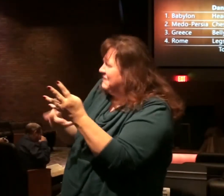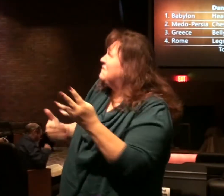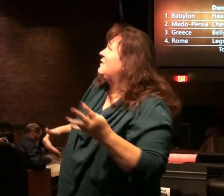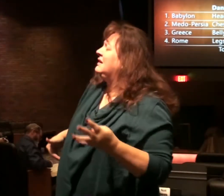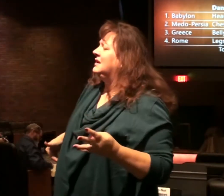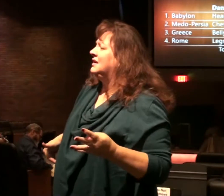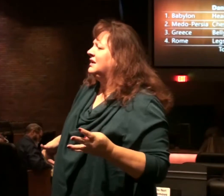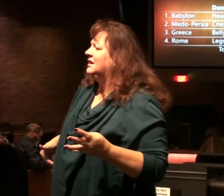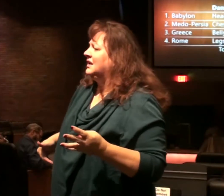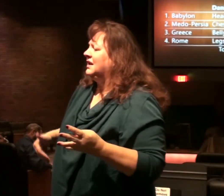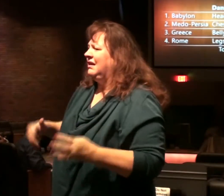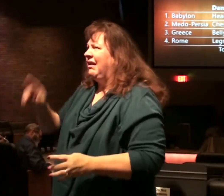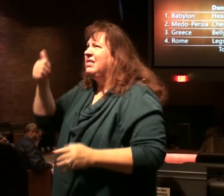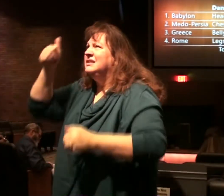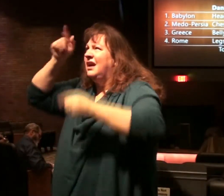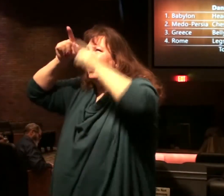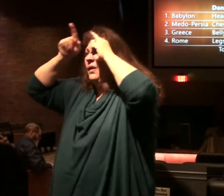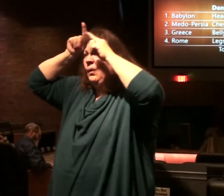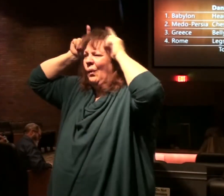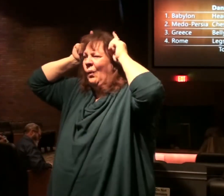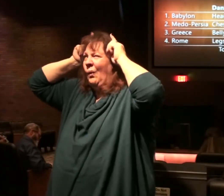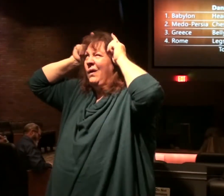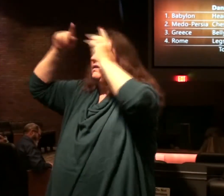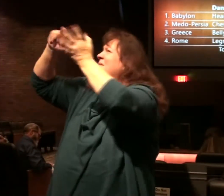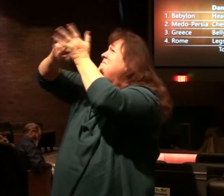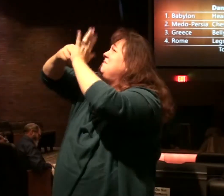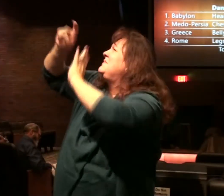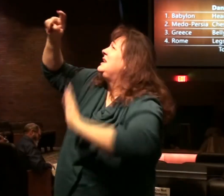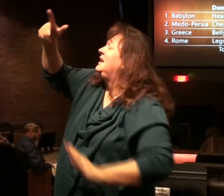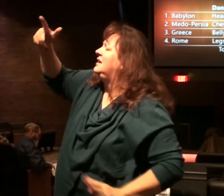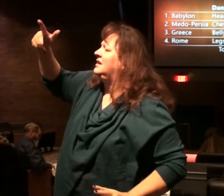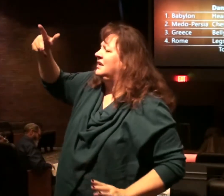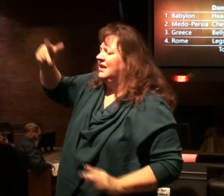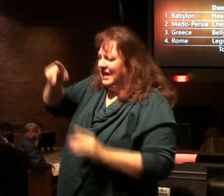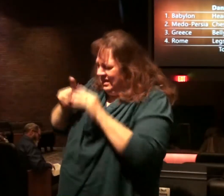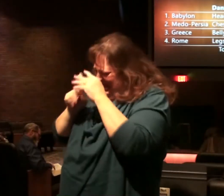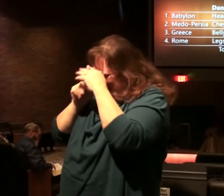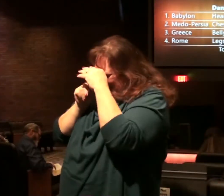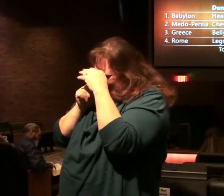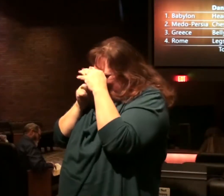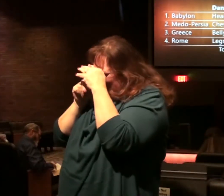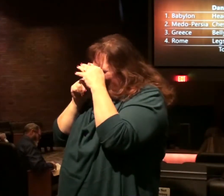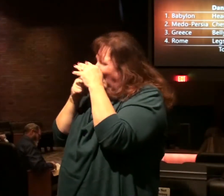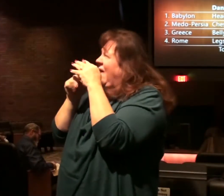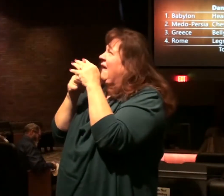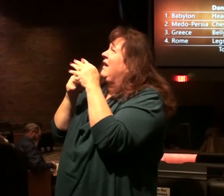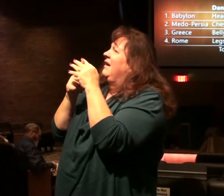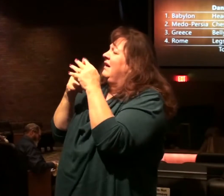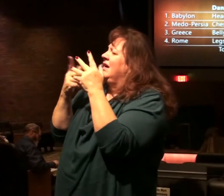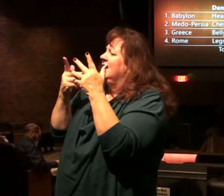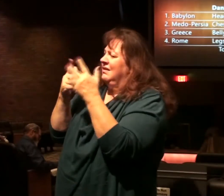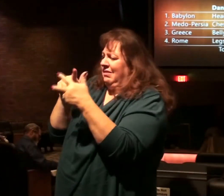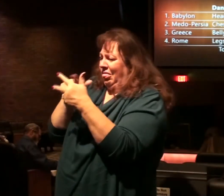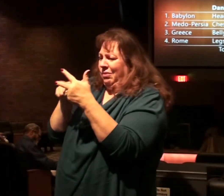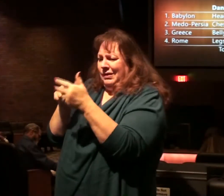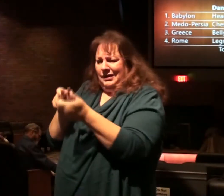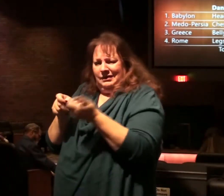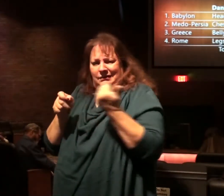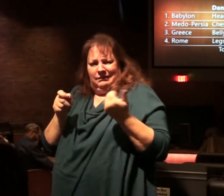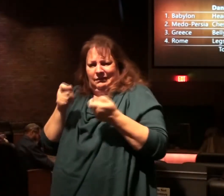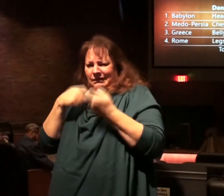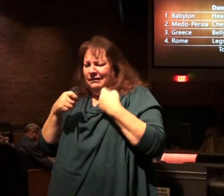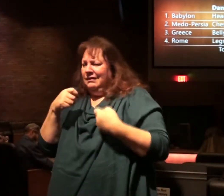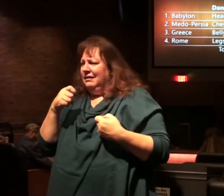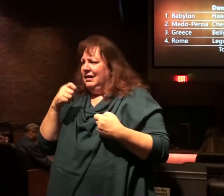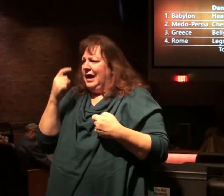and the meaning of the ten horns that were on his head, and then that little horn, that other horn which came up and replaced three of them, that